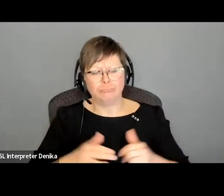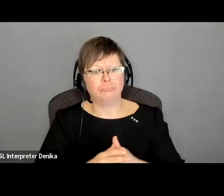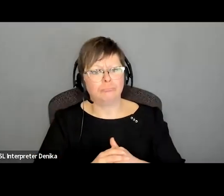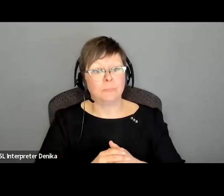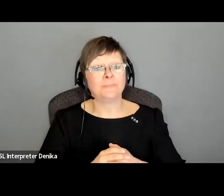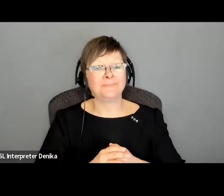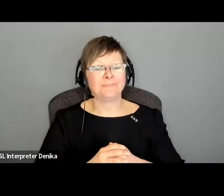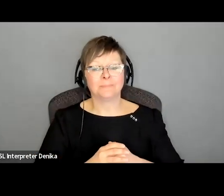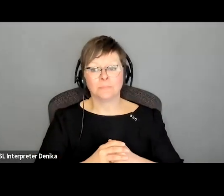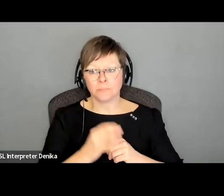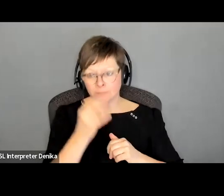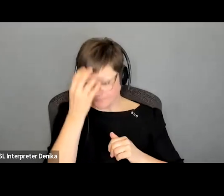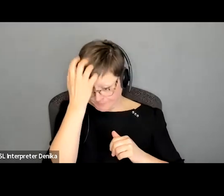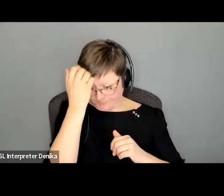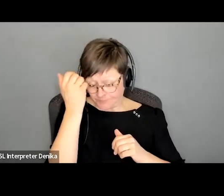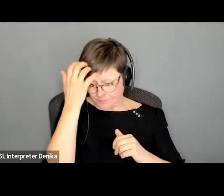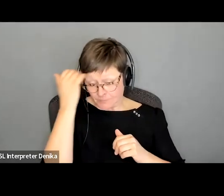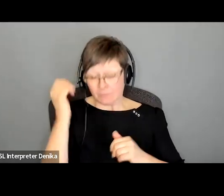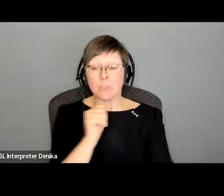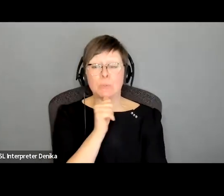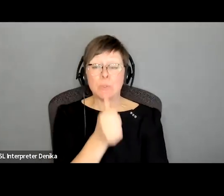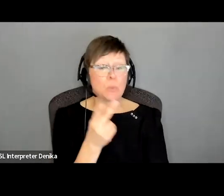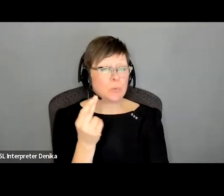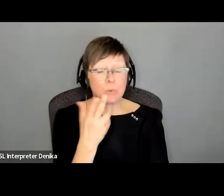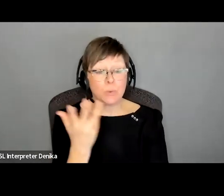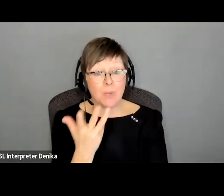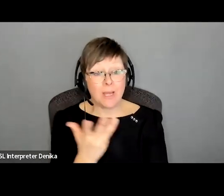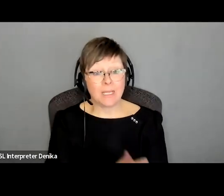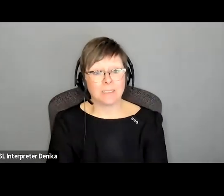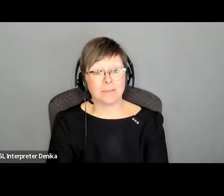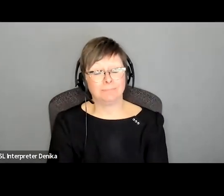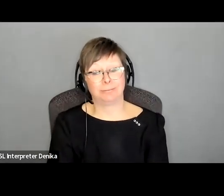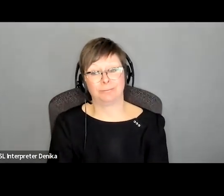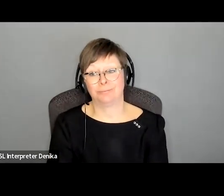things you don't do um